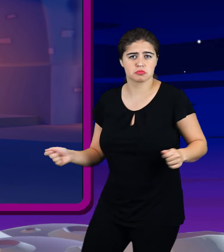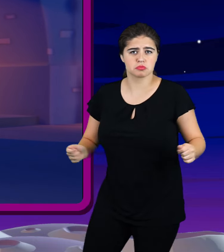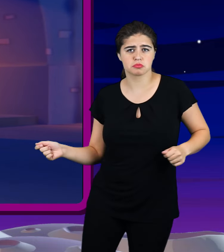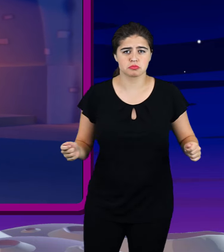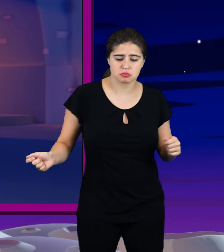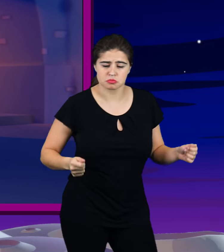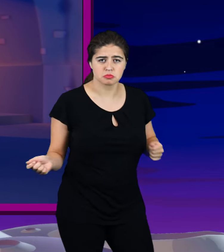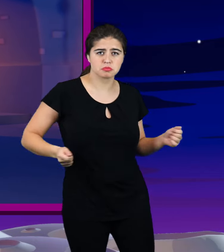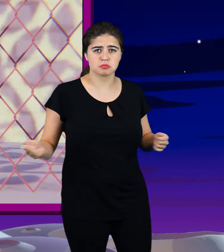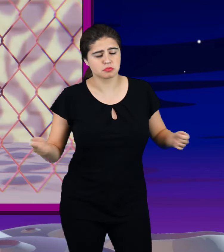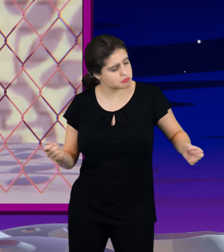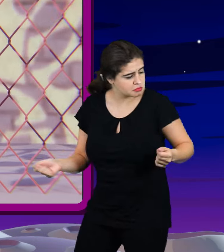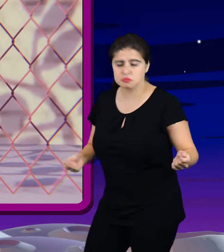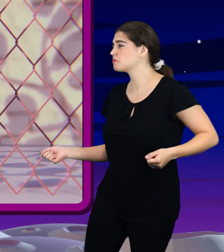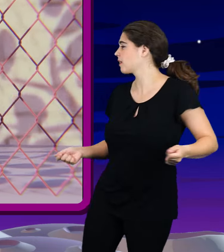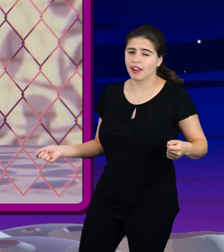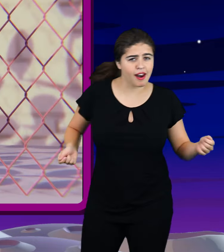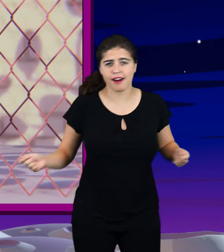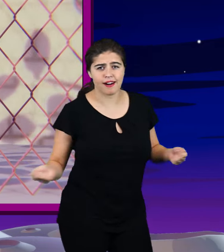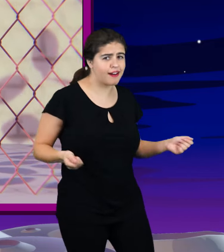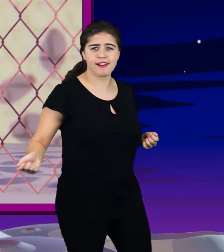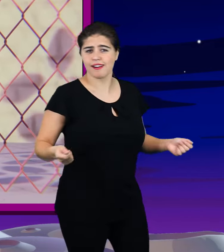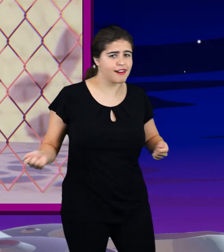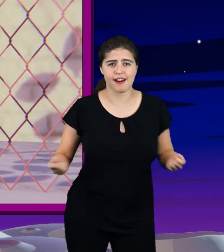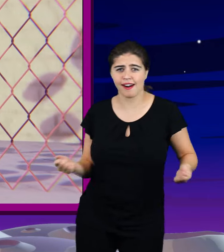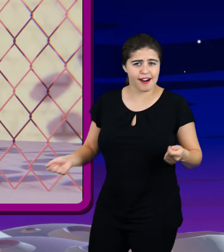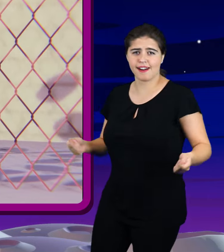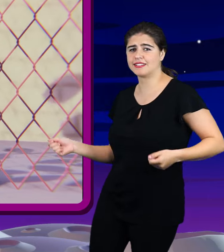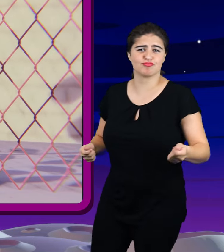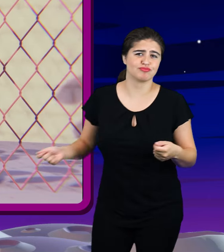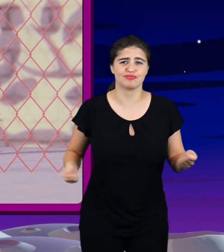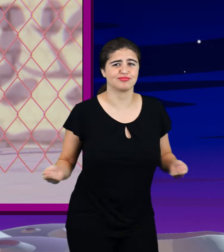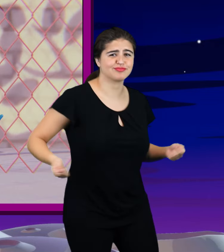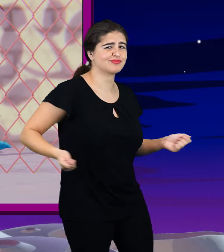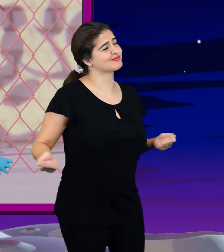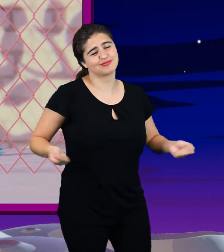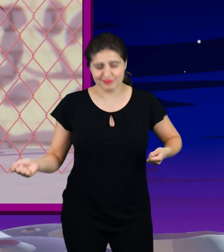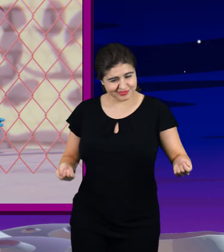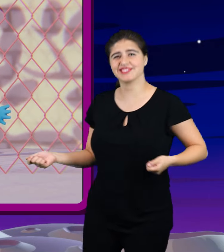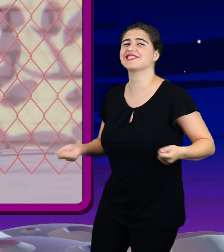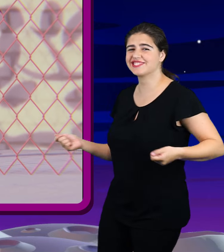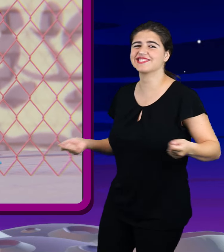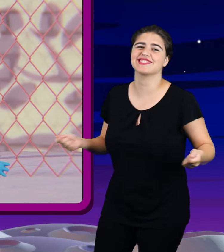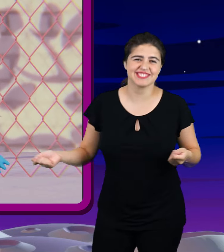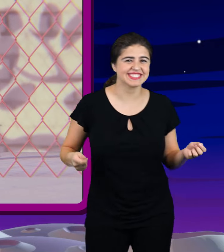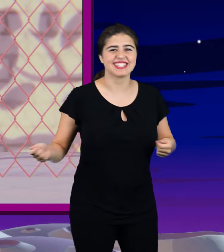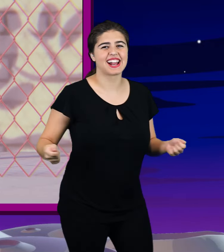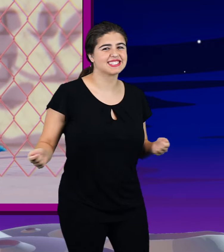Give you up Give you up you up Every hour gonna give Never